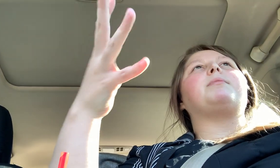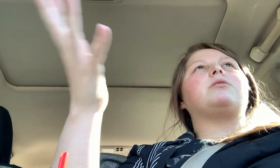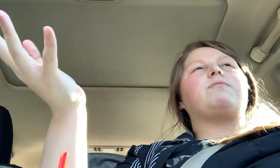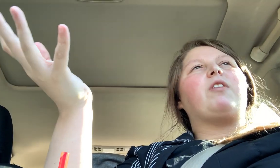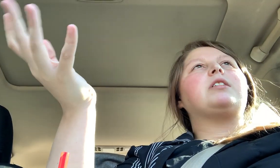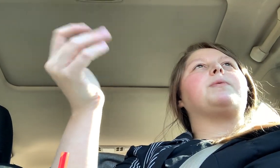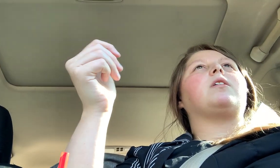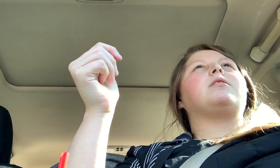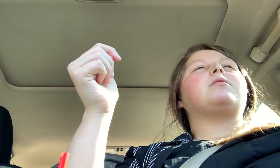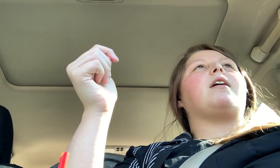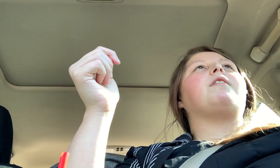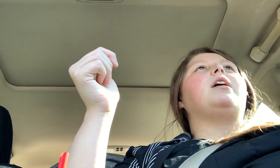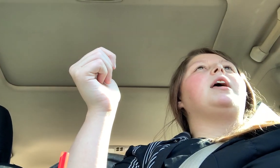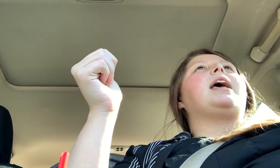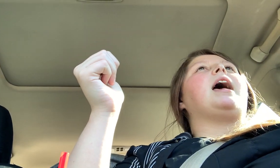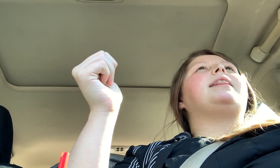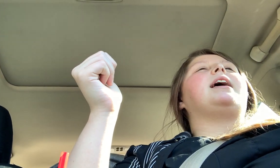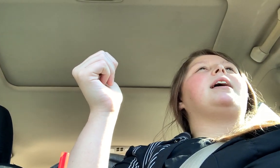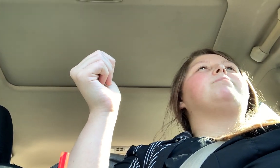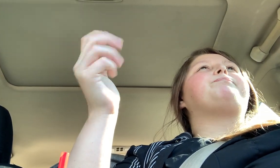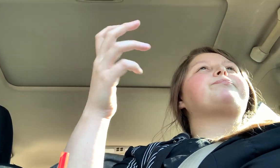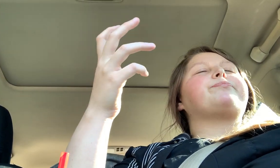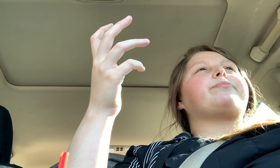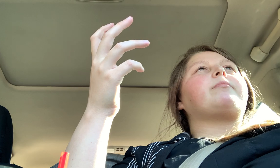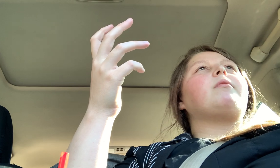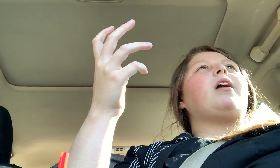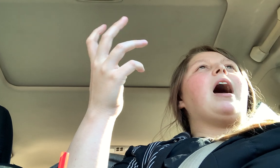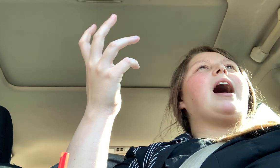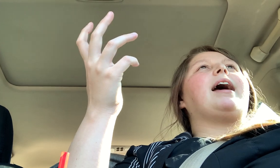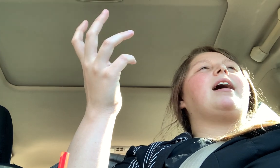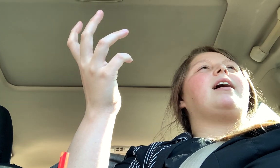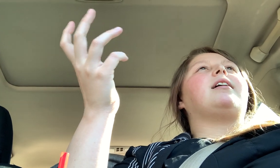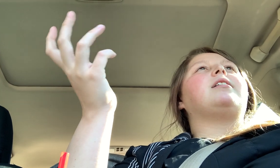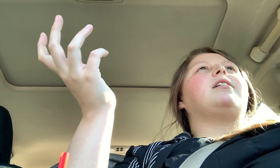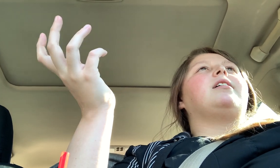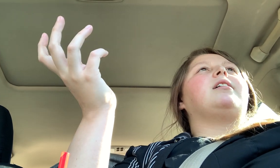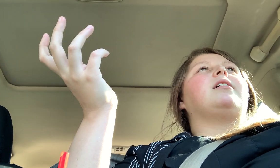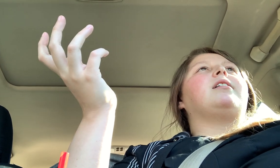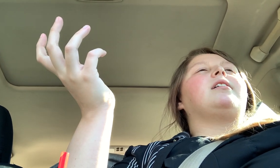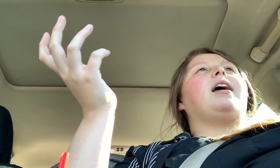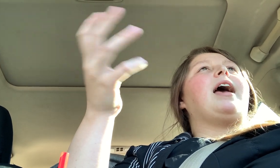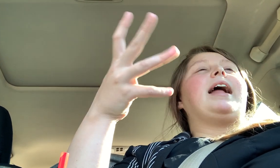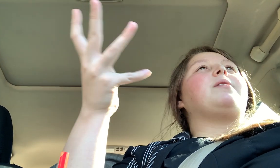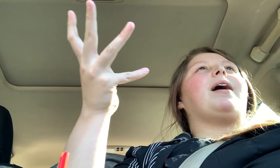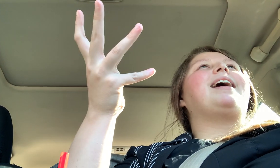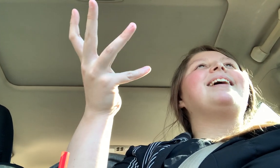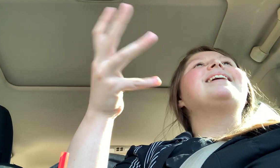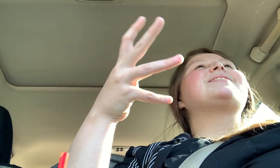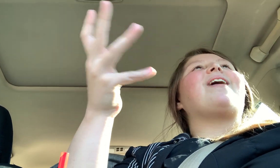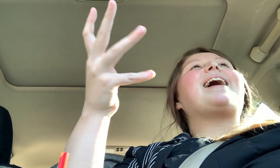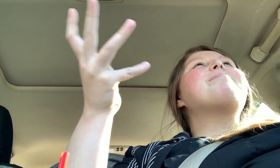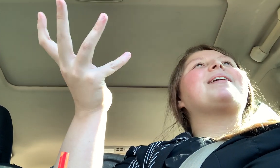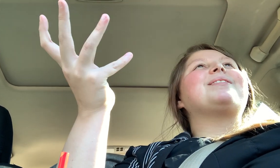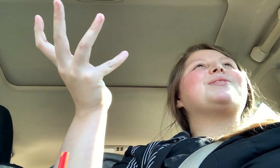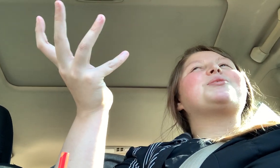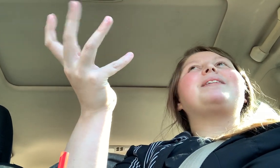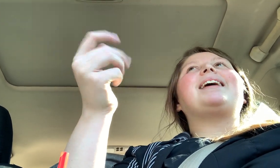and Facebook and stuff. And then I, uh, anyway, so I got back on social media